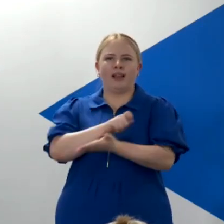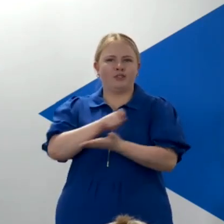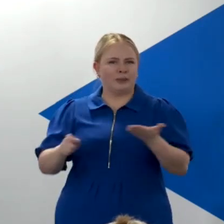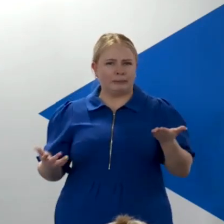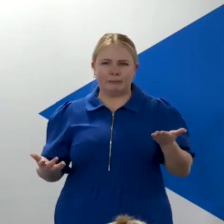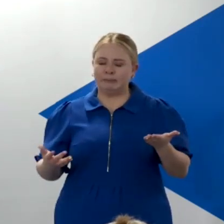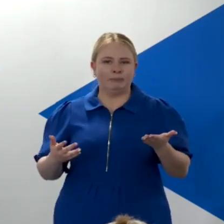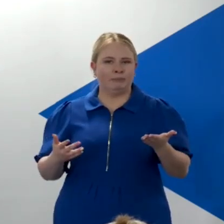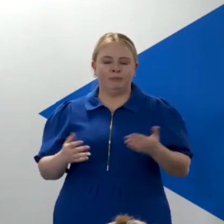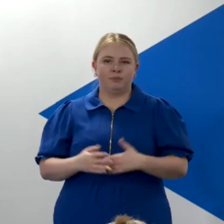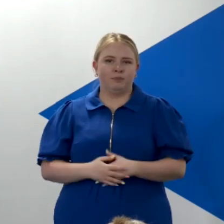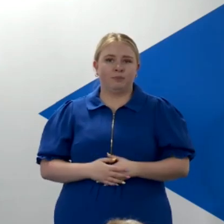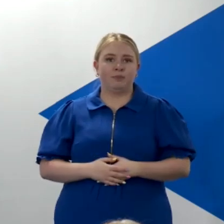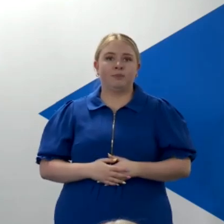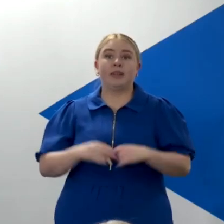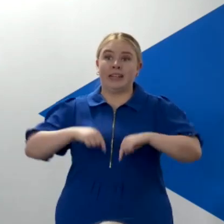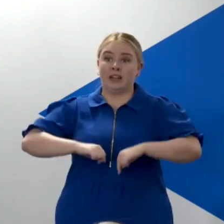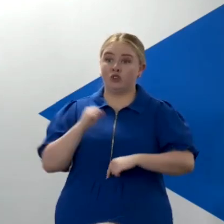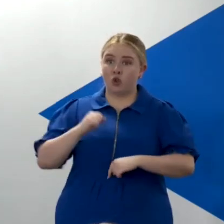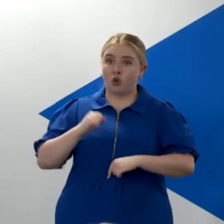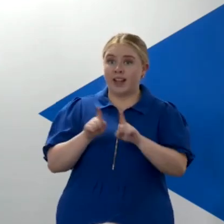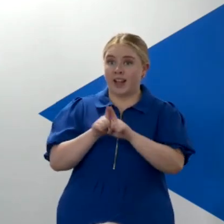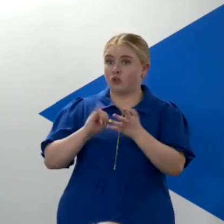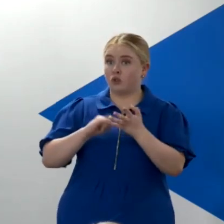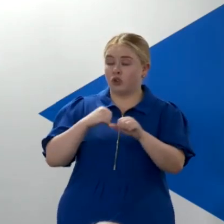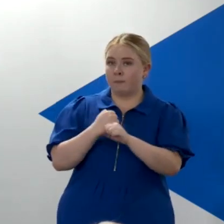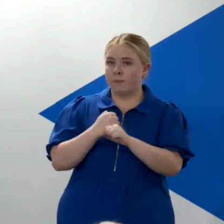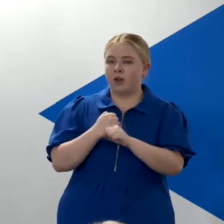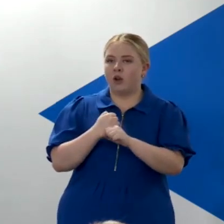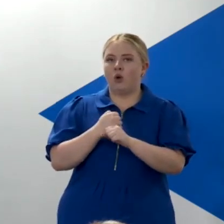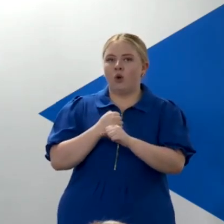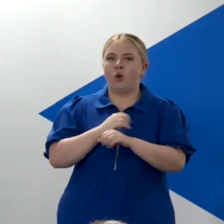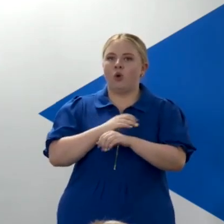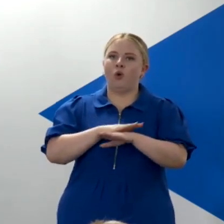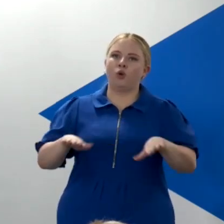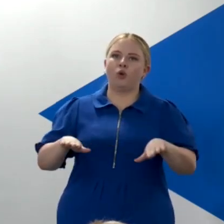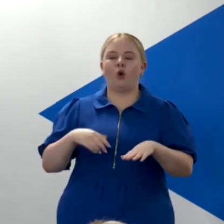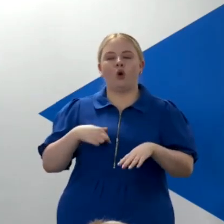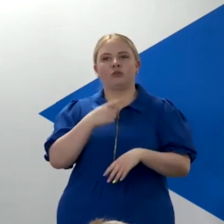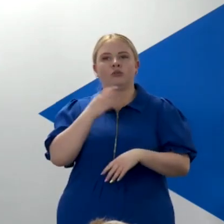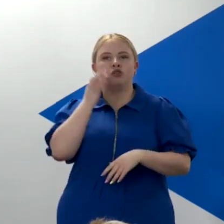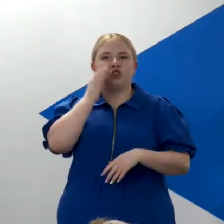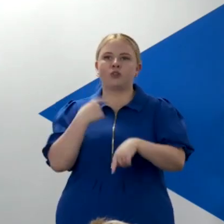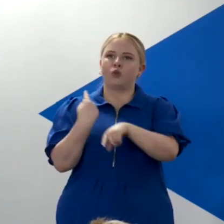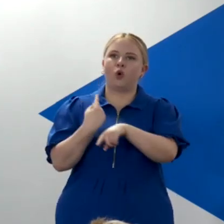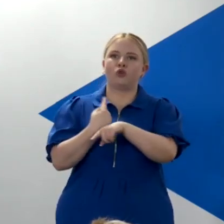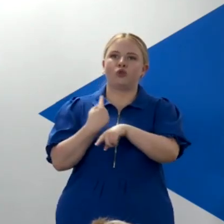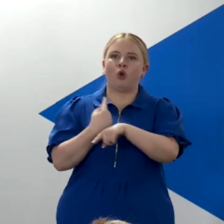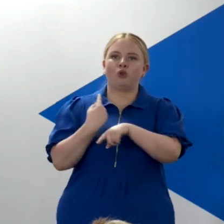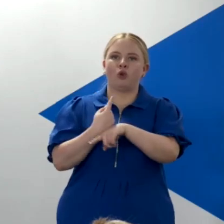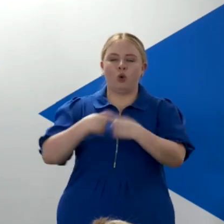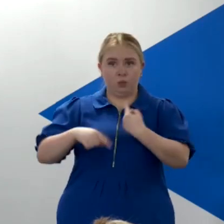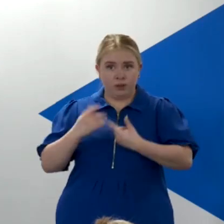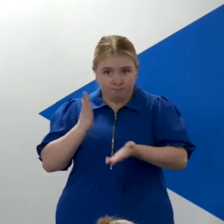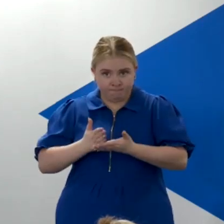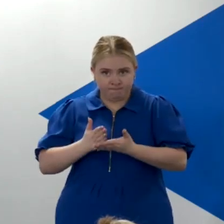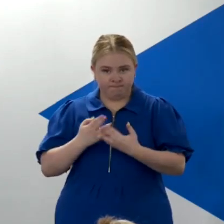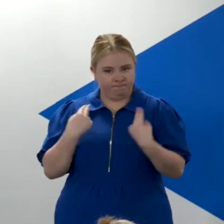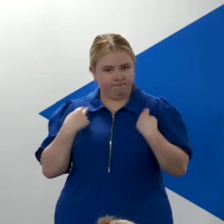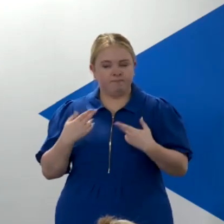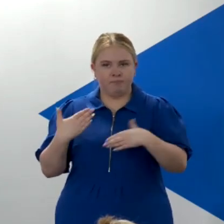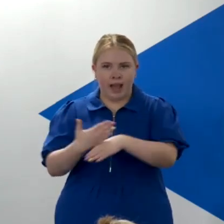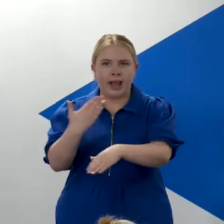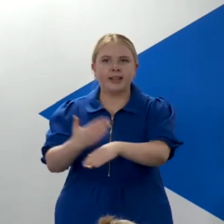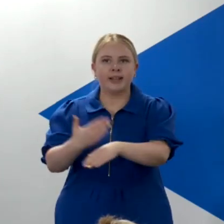in Scotland, and as part of the Scottish Government, we don't just talk the talk, we walk the walk. We've got the track record to prove it, whether it's Scotland,